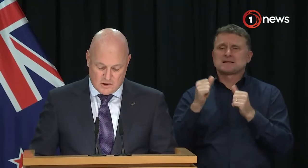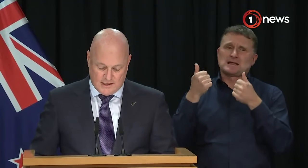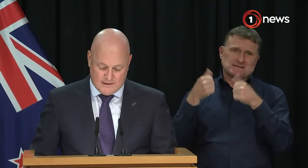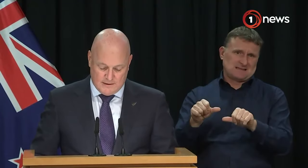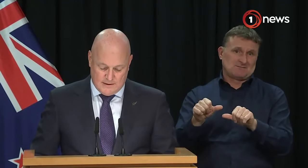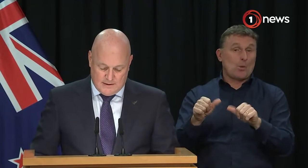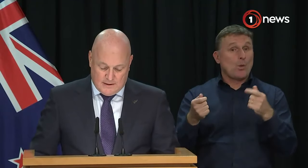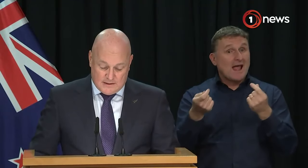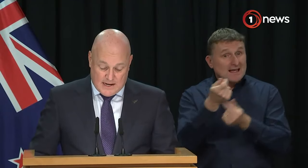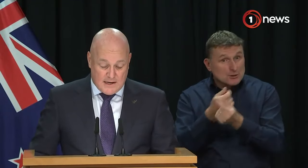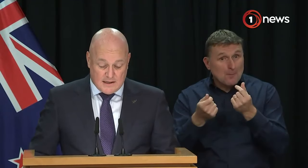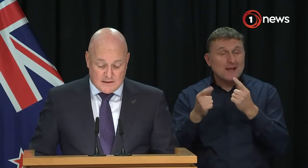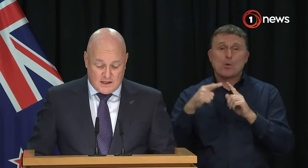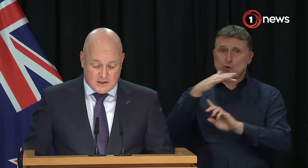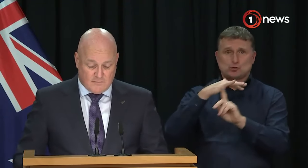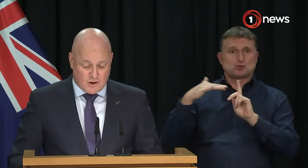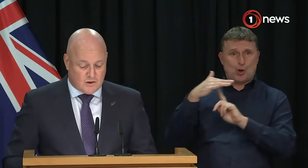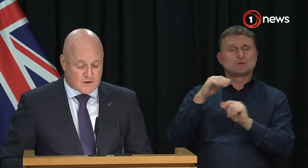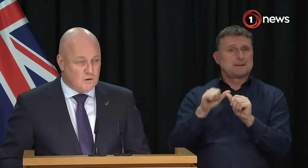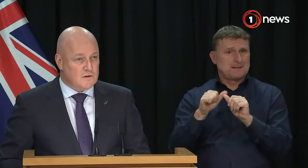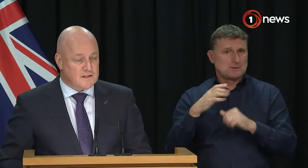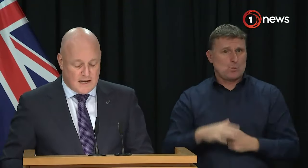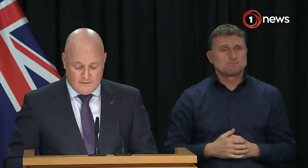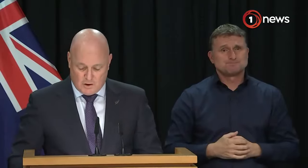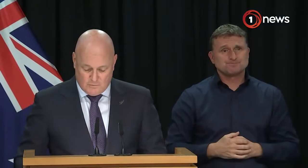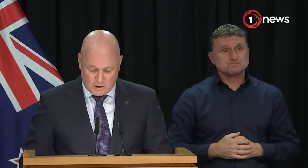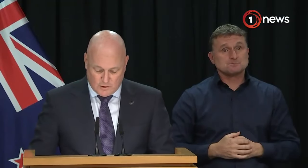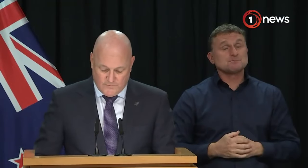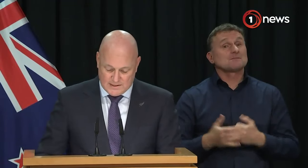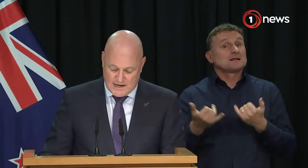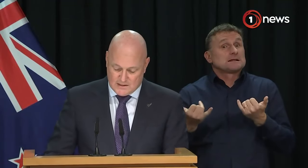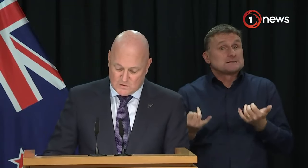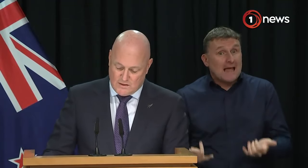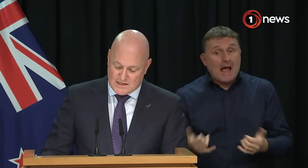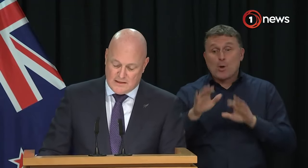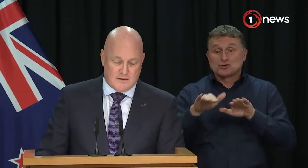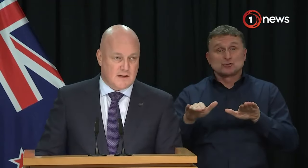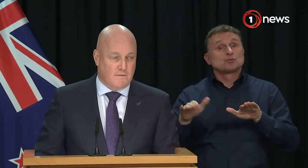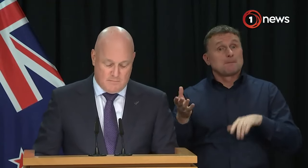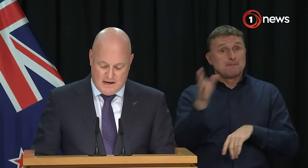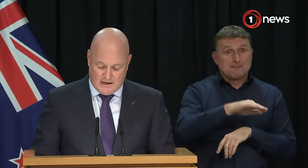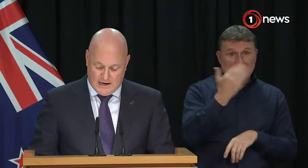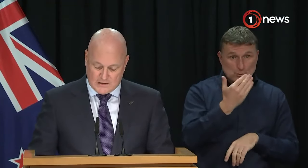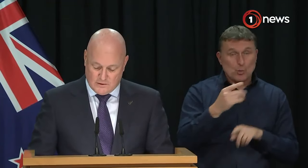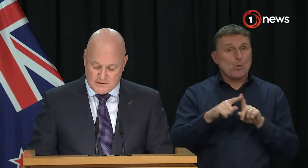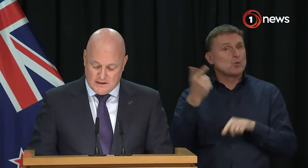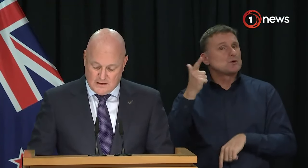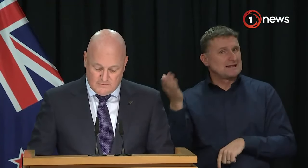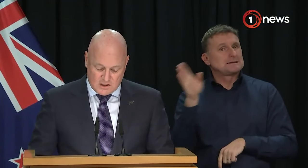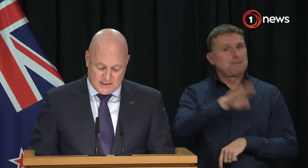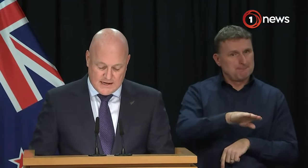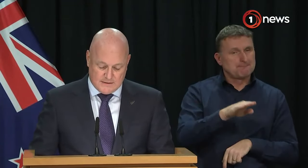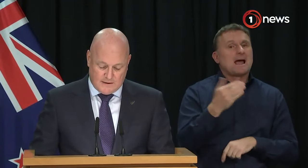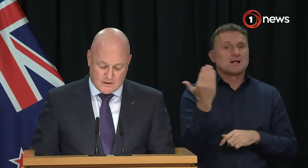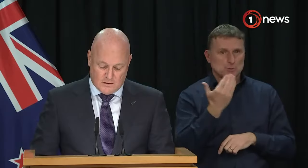and socially. Today kids and teachers have returned to school to the start of term two and today is also the day that the cell phone ban in classrooms